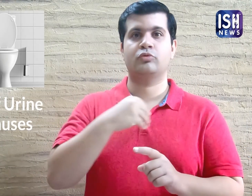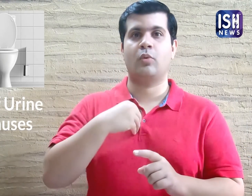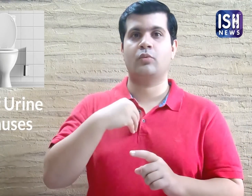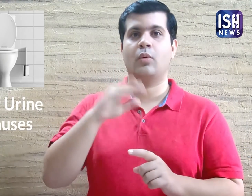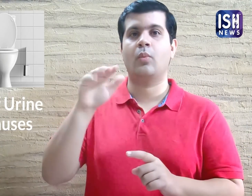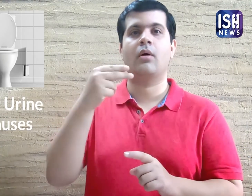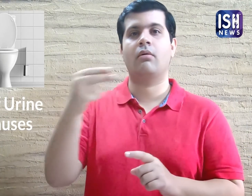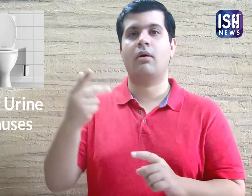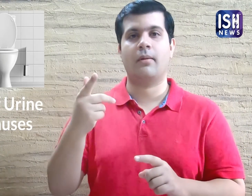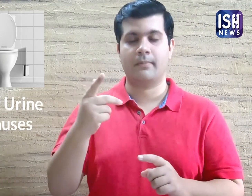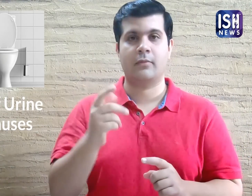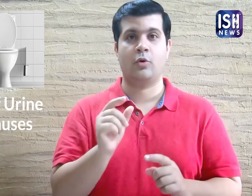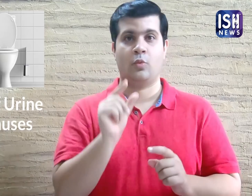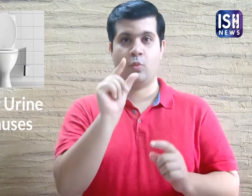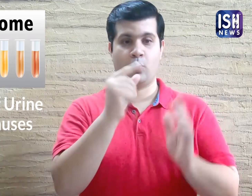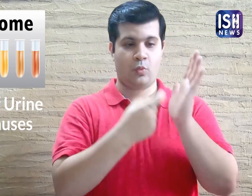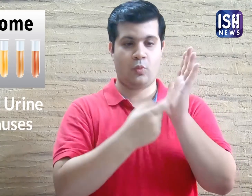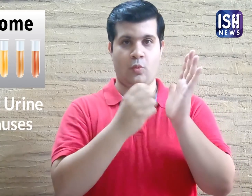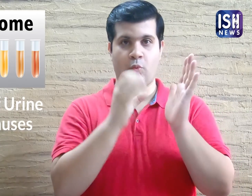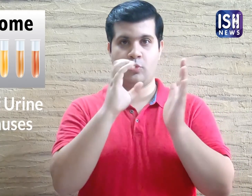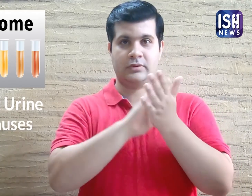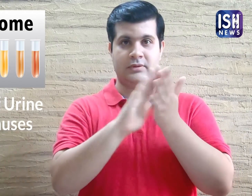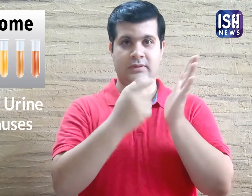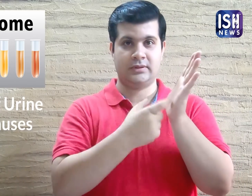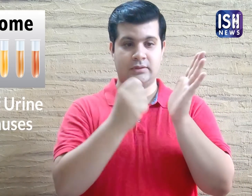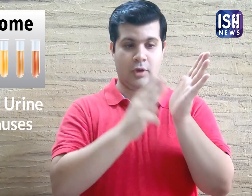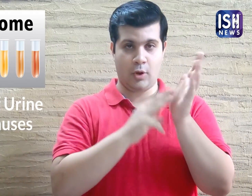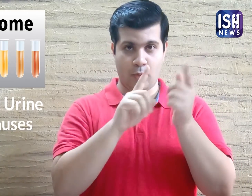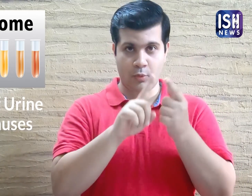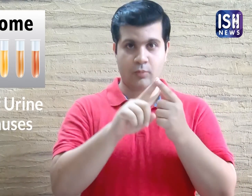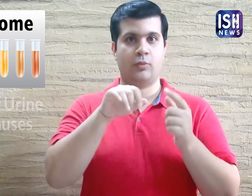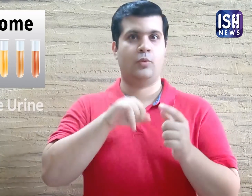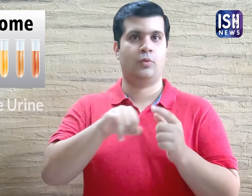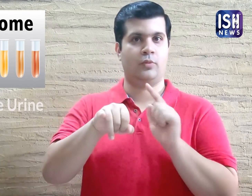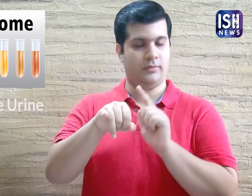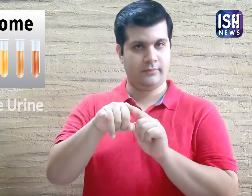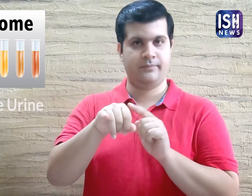Doctors call the normal colour of the urine, urochrome.